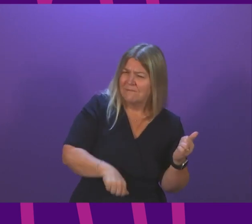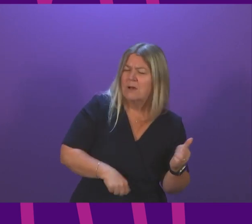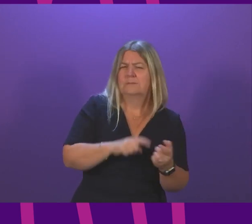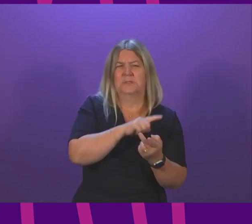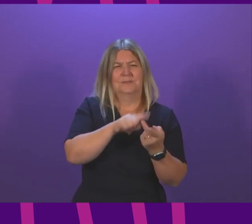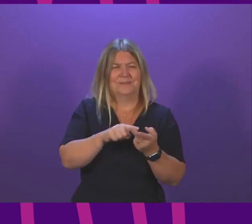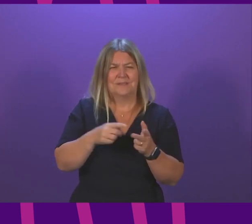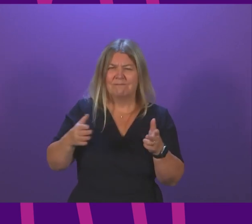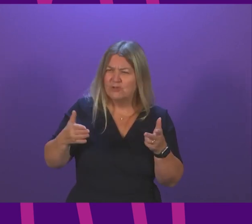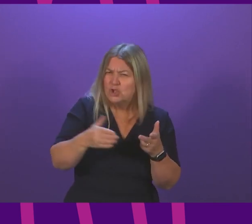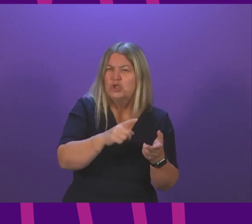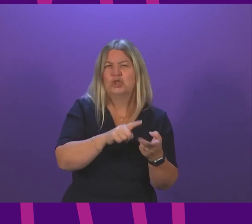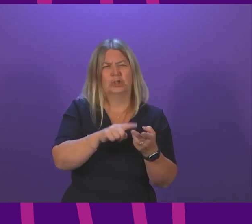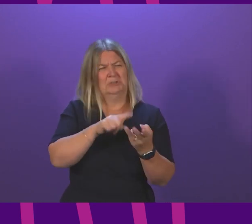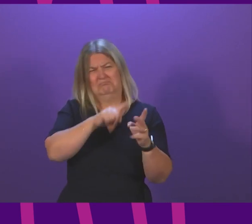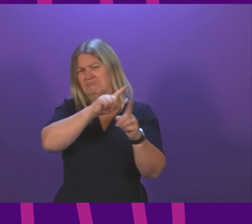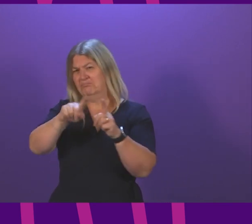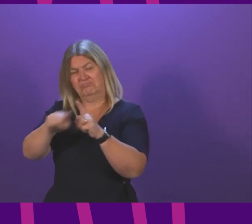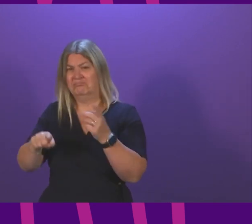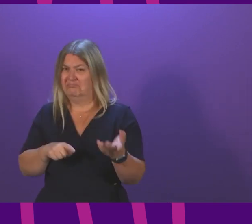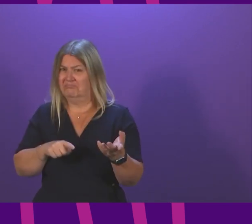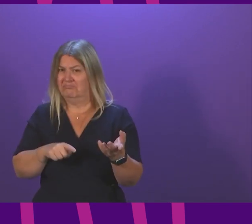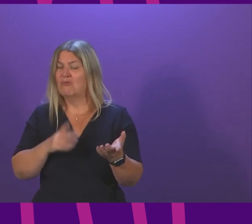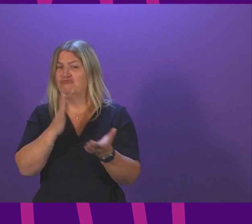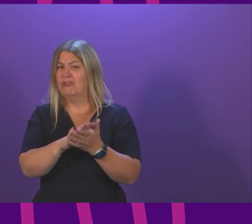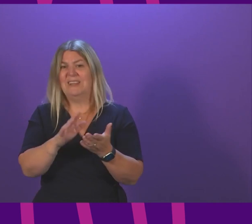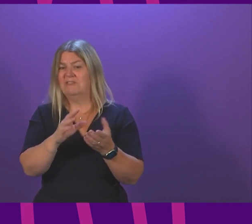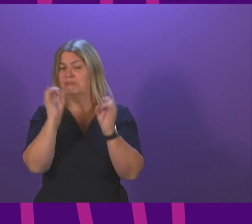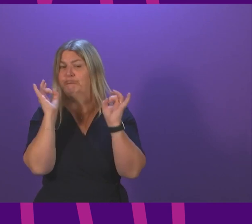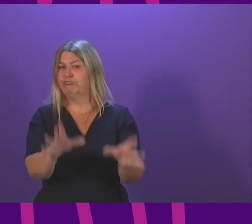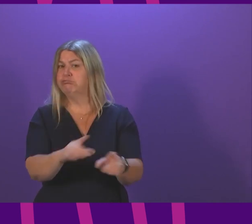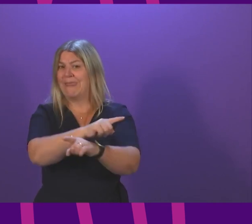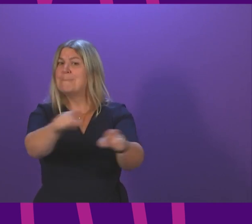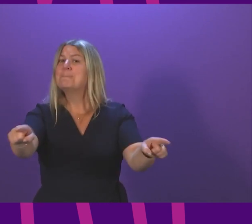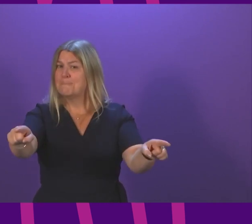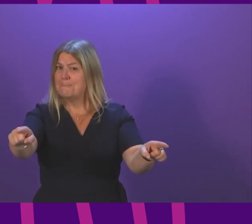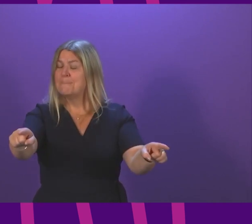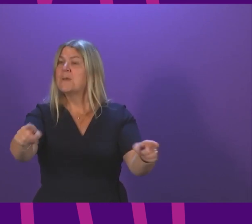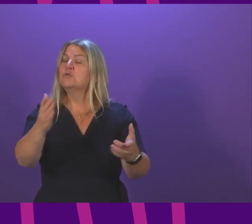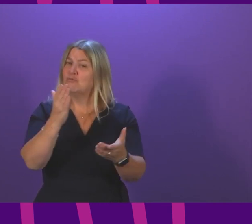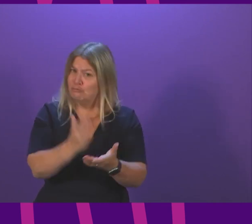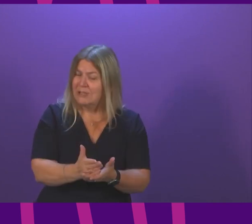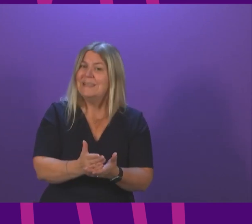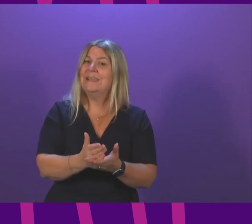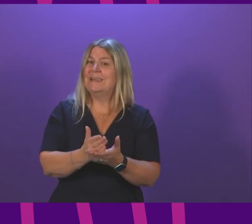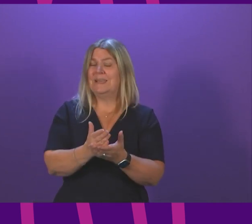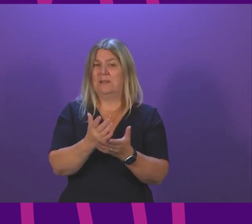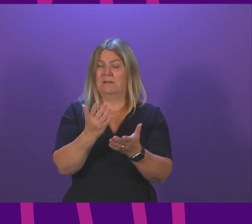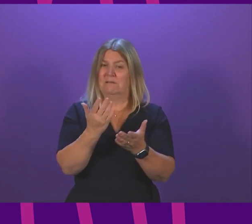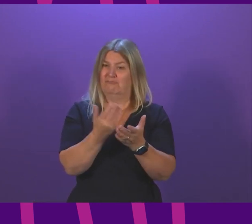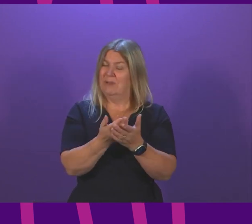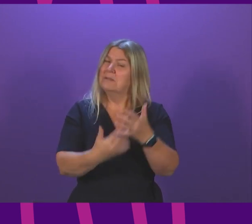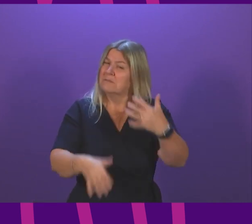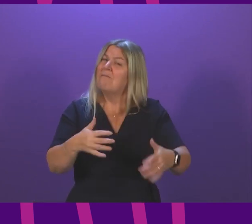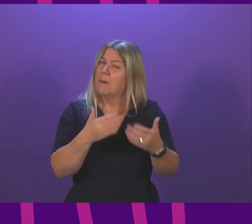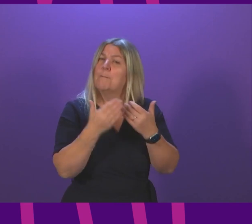and each and every day right now it is paying the price of the Tory Brexit and that price is getting higher and higher with every day that